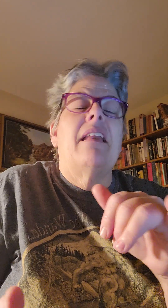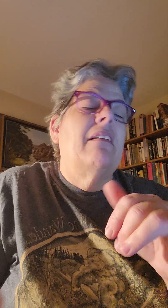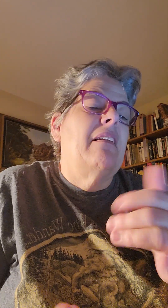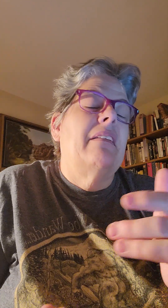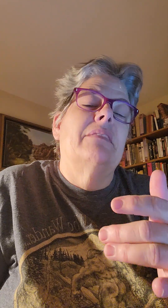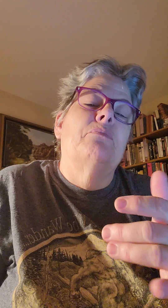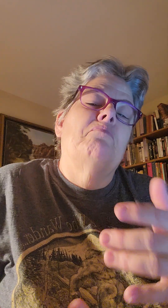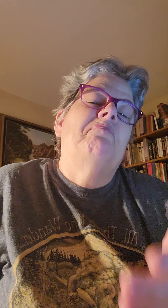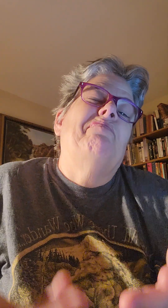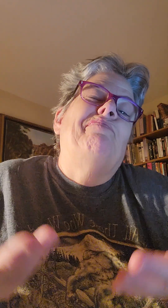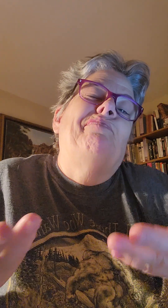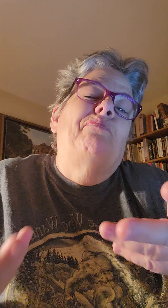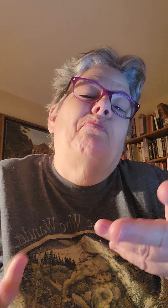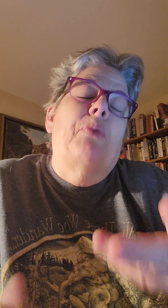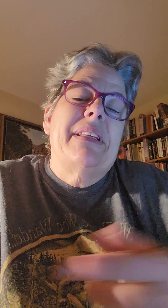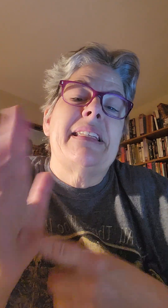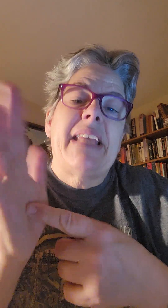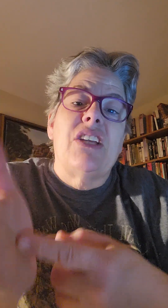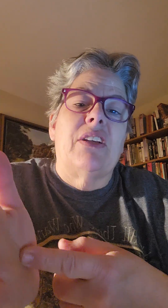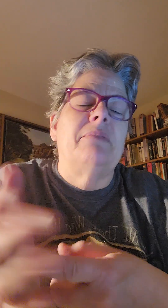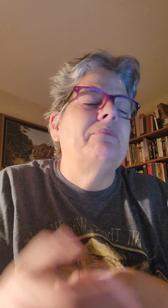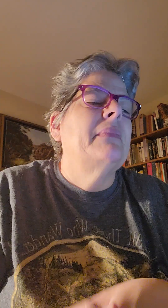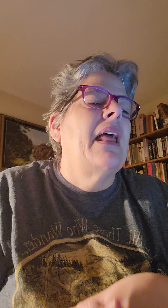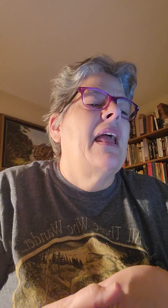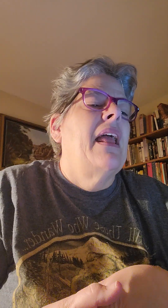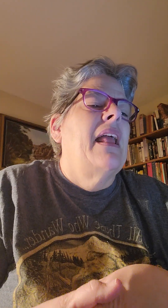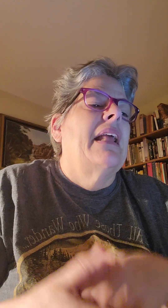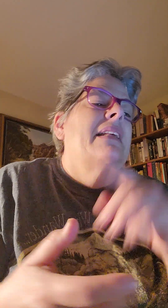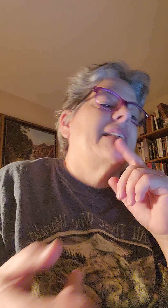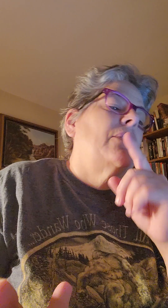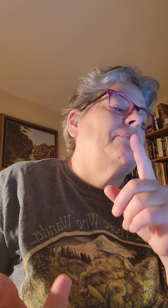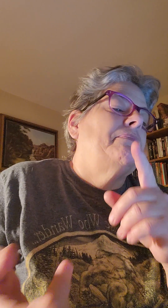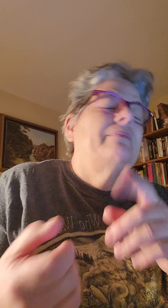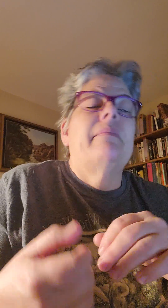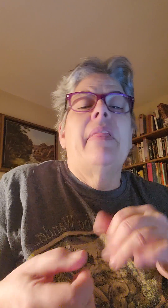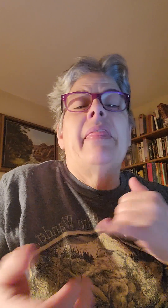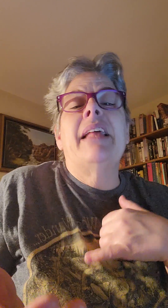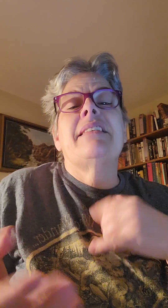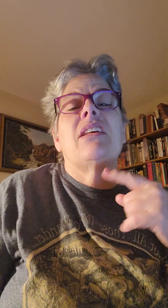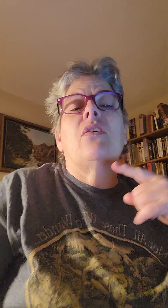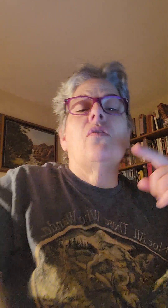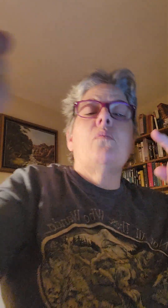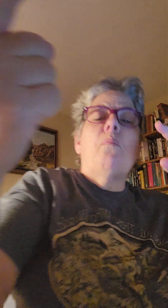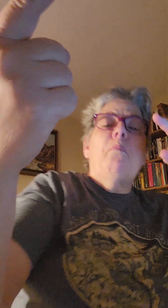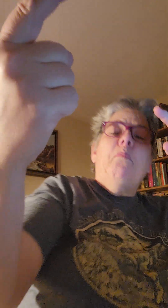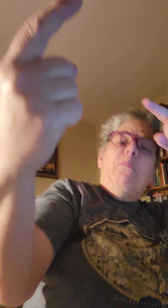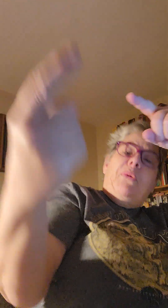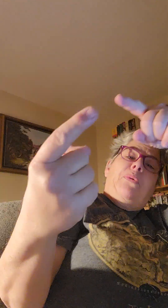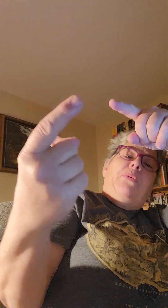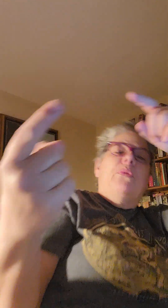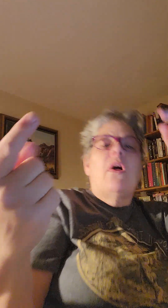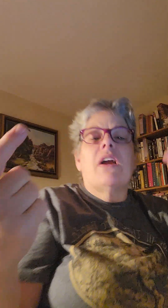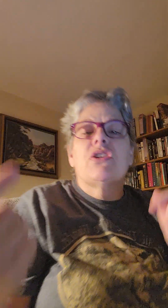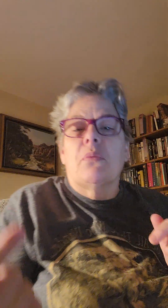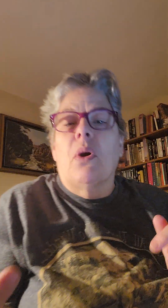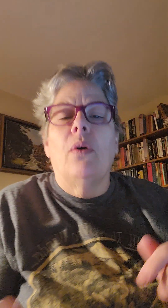presentation. So that's the long-term goal.